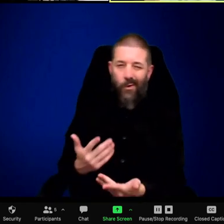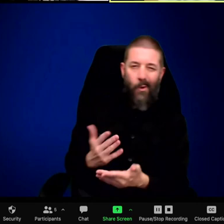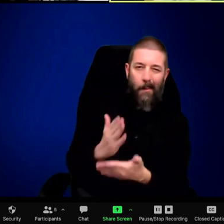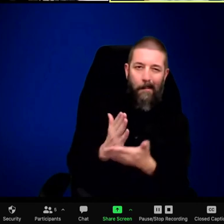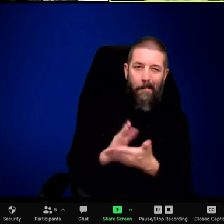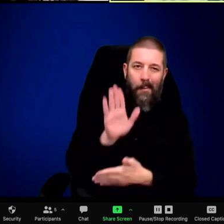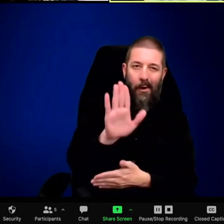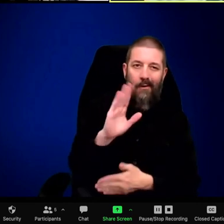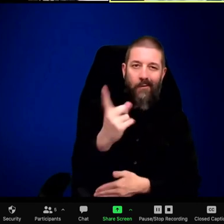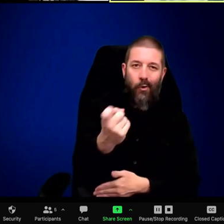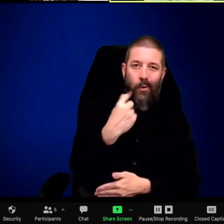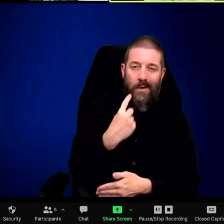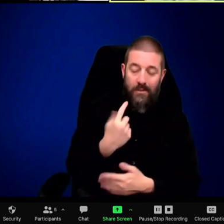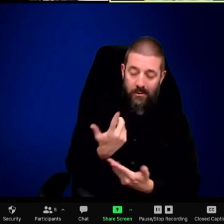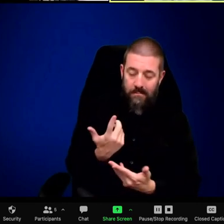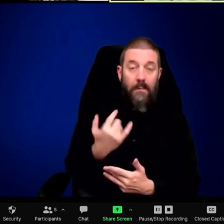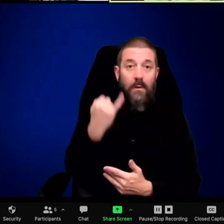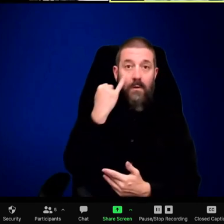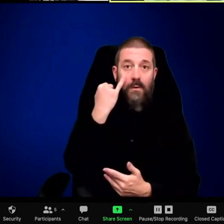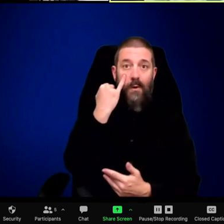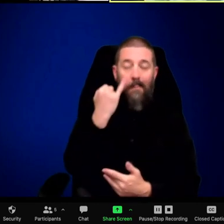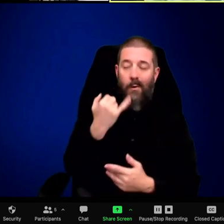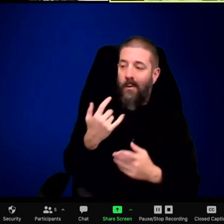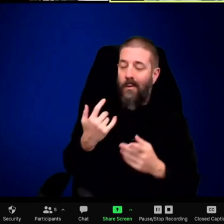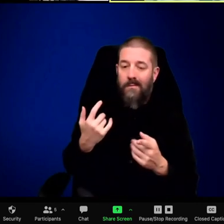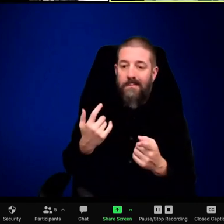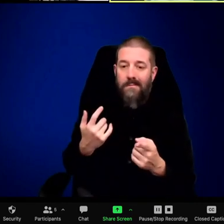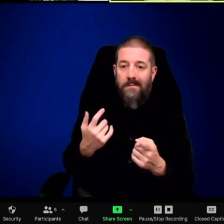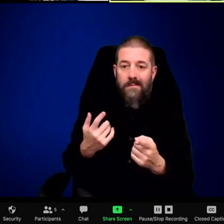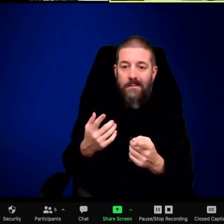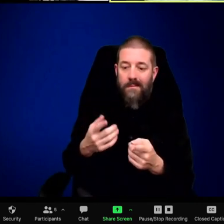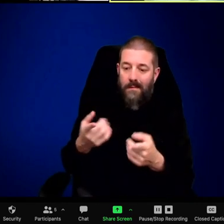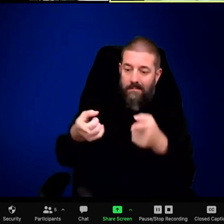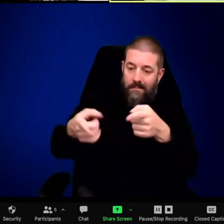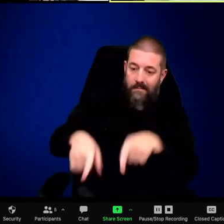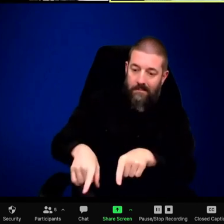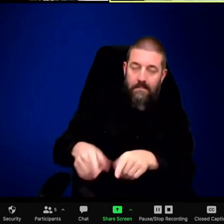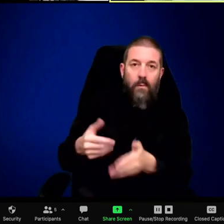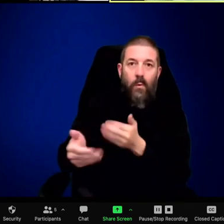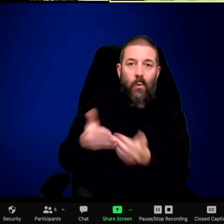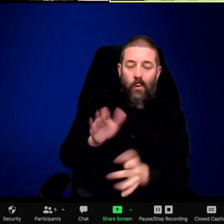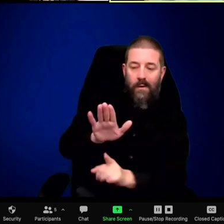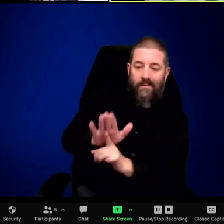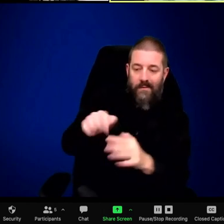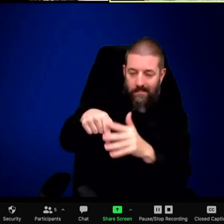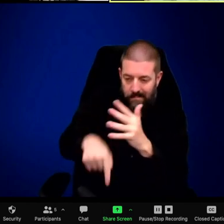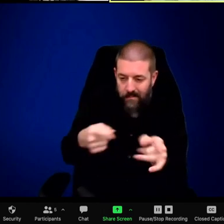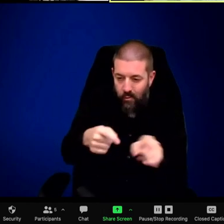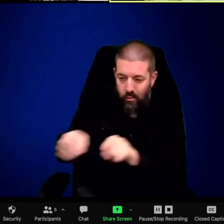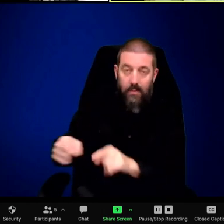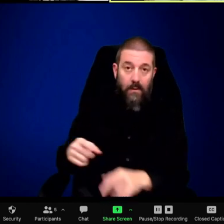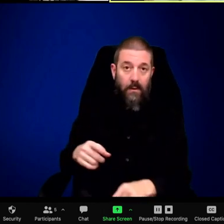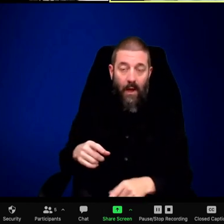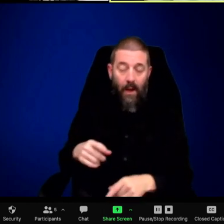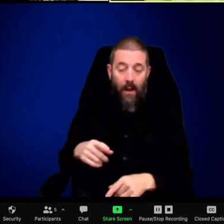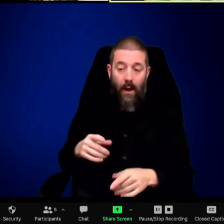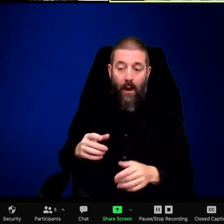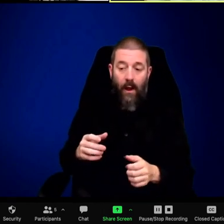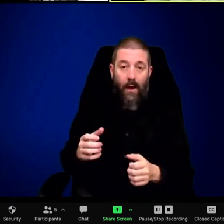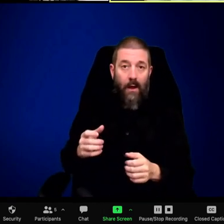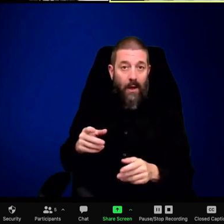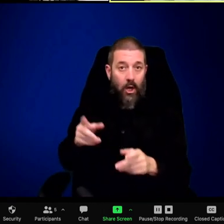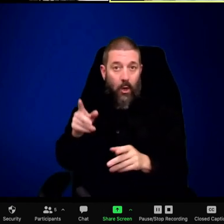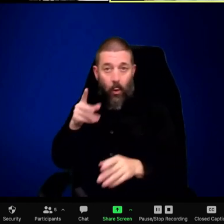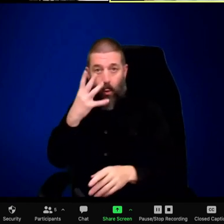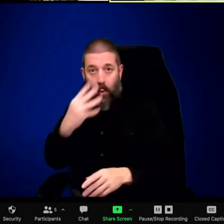So it's a very, very dangerous process. Many wolves have been killed by elk. So there's just a lot to it.